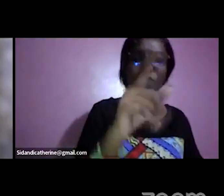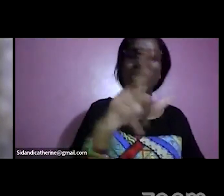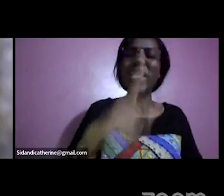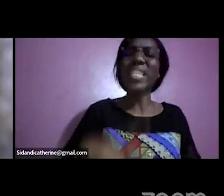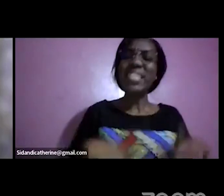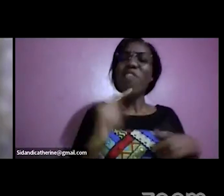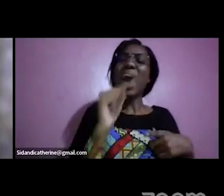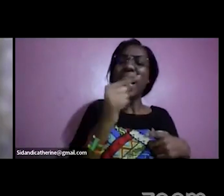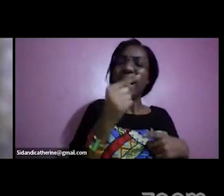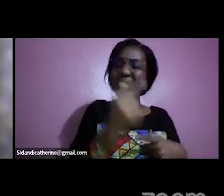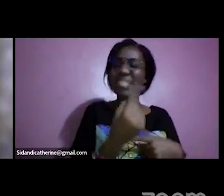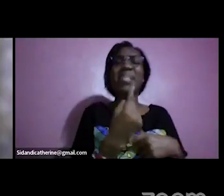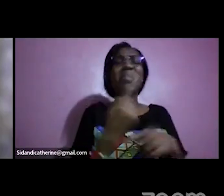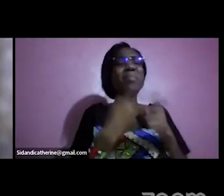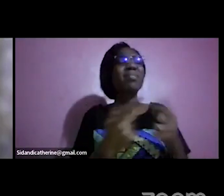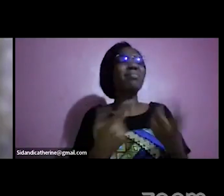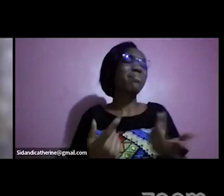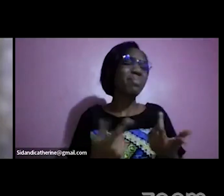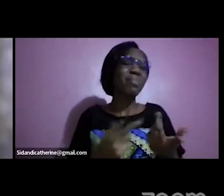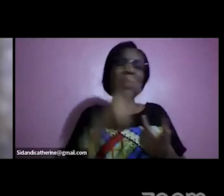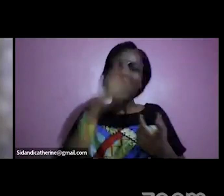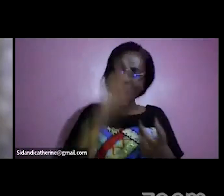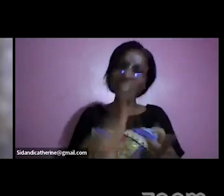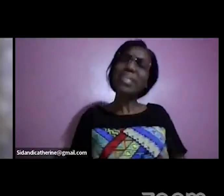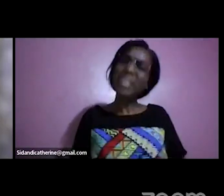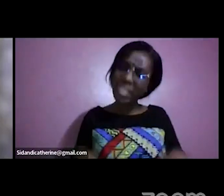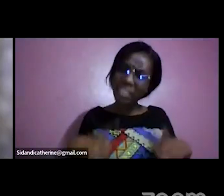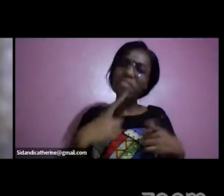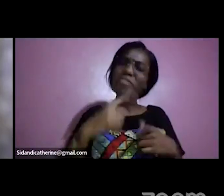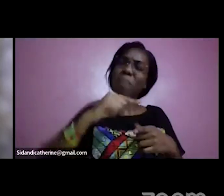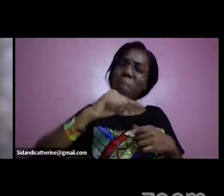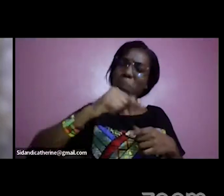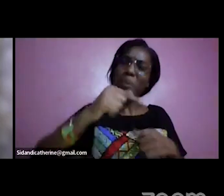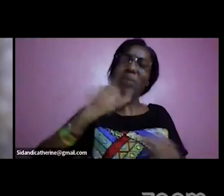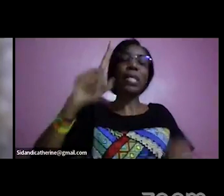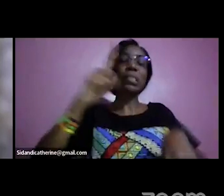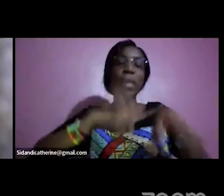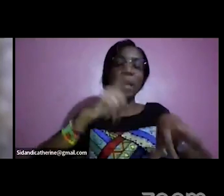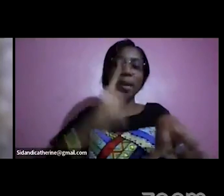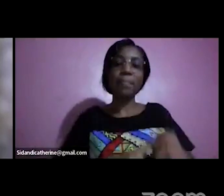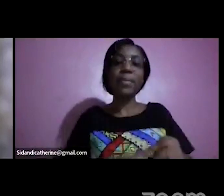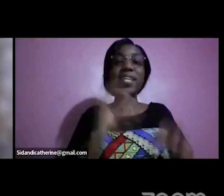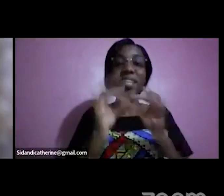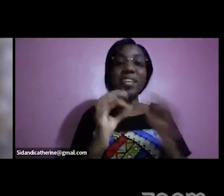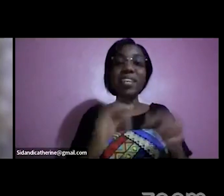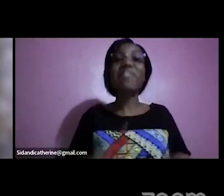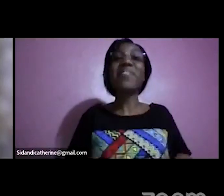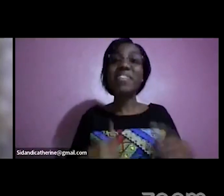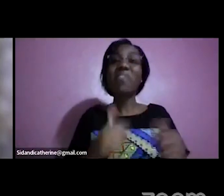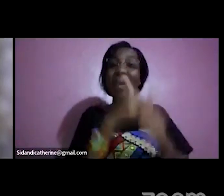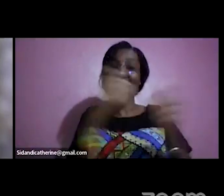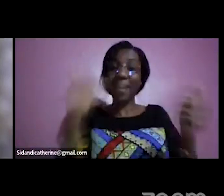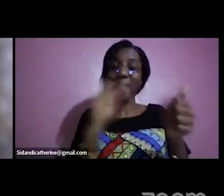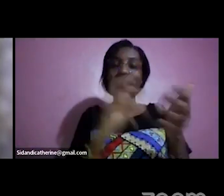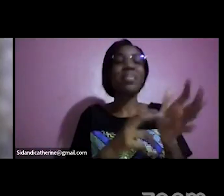live what you do not need to live multiple times if you live right once is enough and living right is